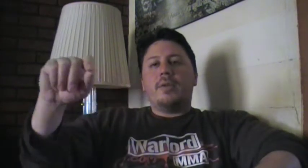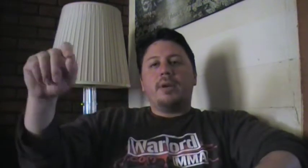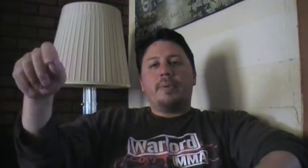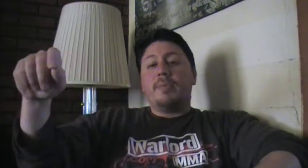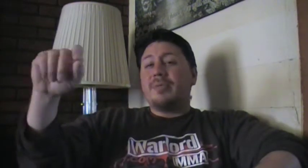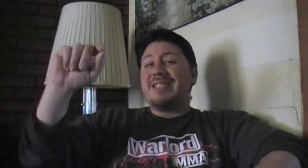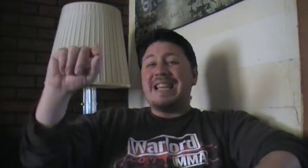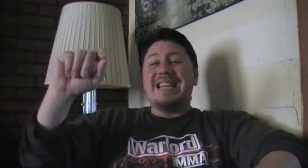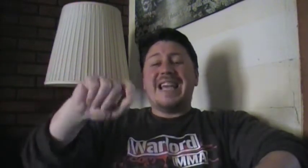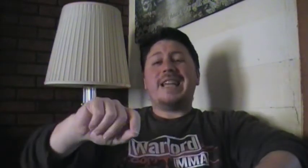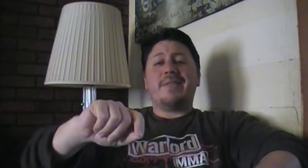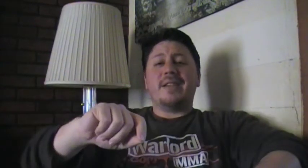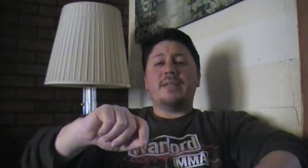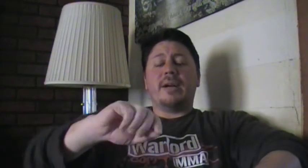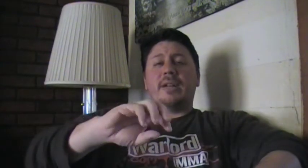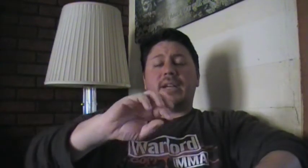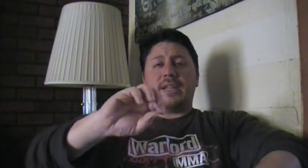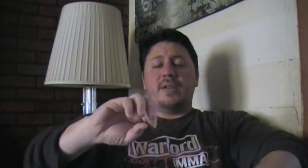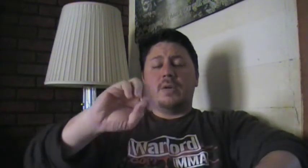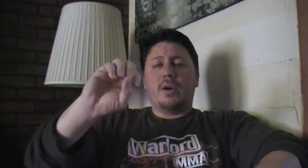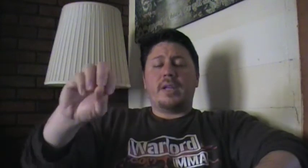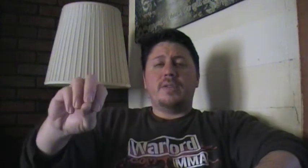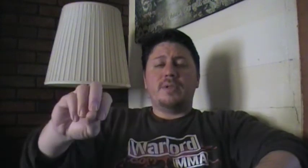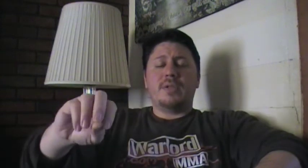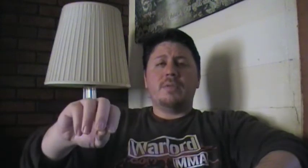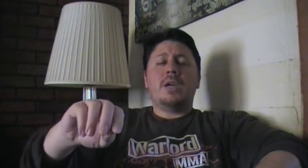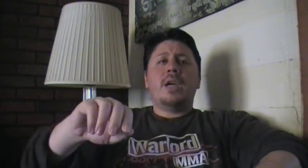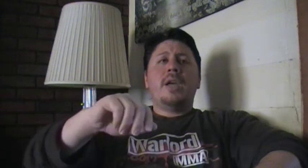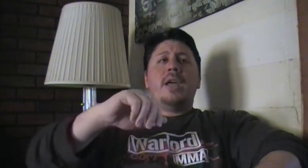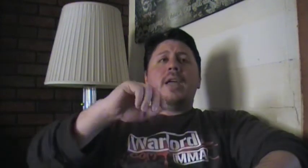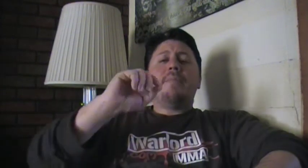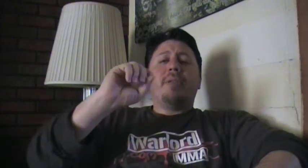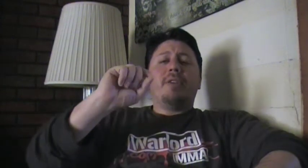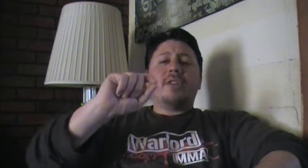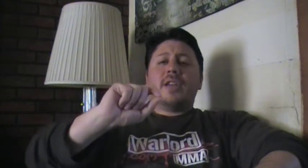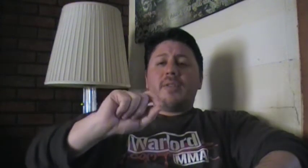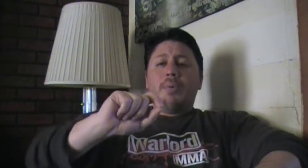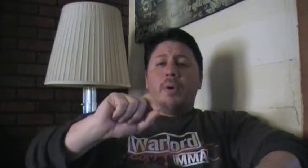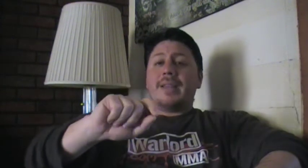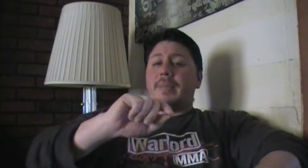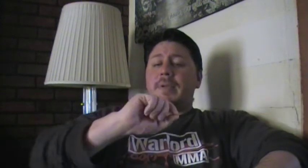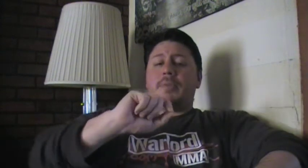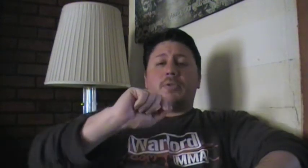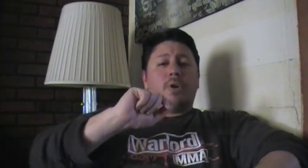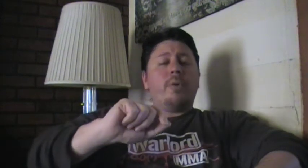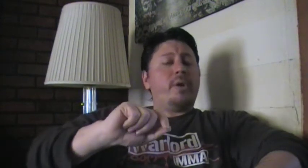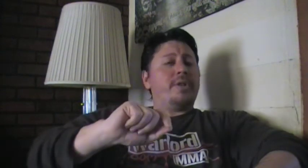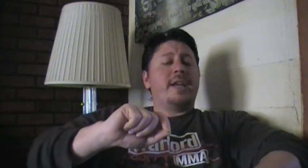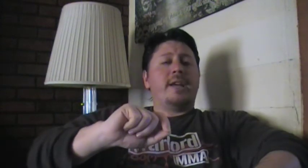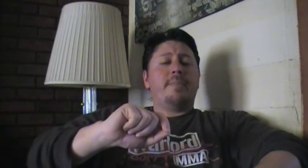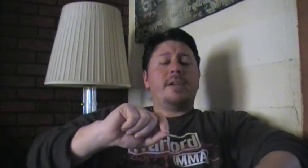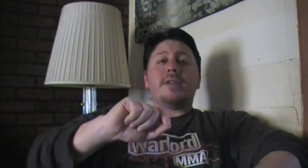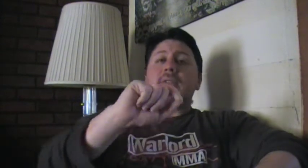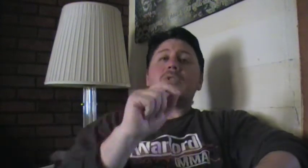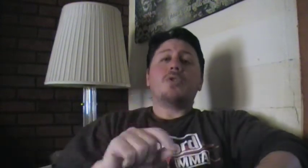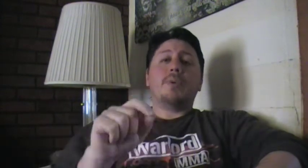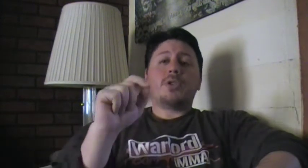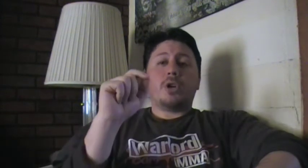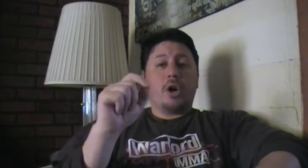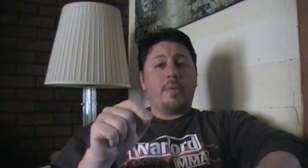hear people say negative things about like Aikido or Aiki Jiu-Jitsu. But there's another point that people don't understand because there's so much garbage